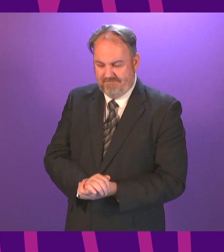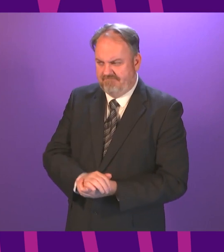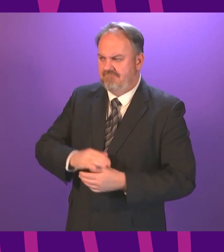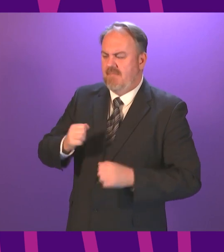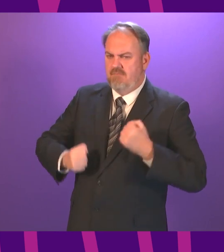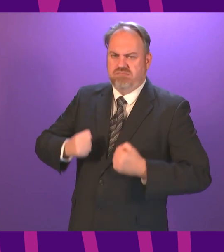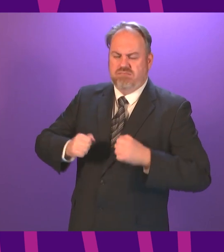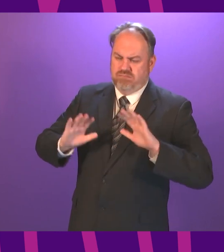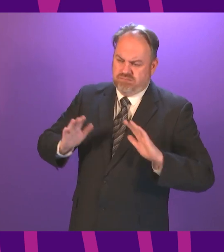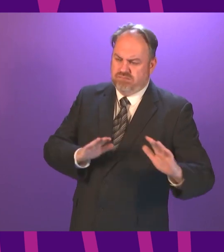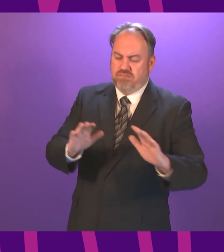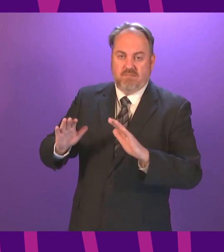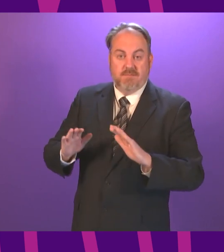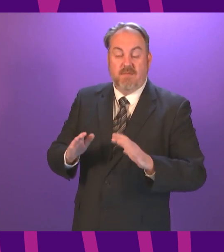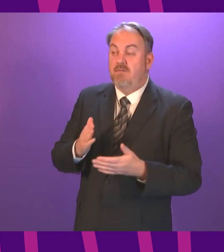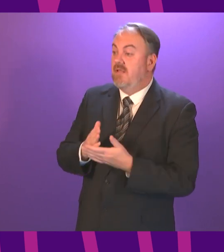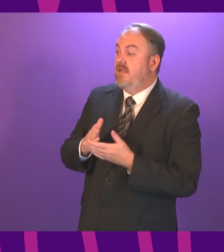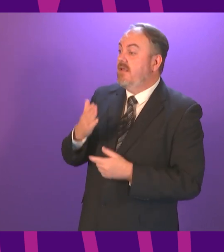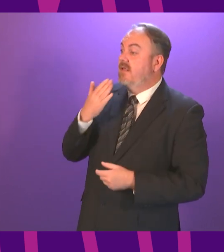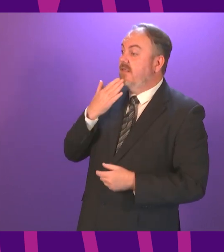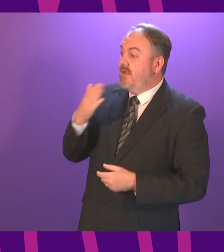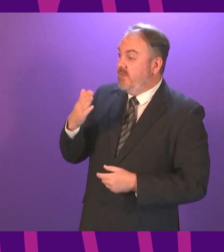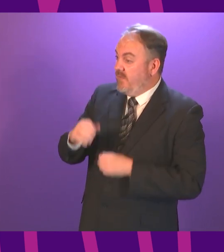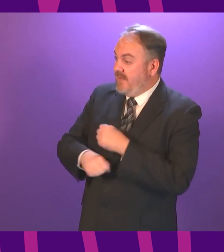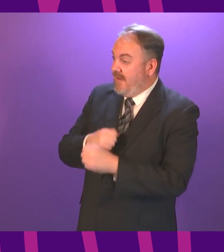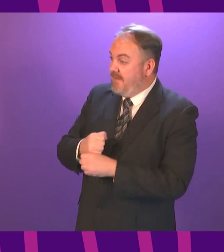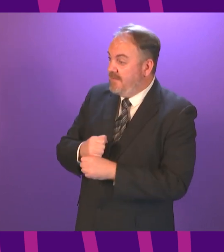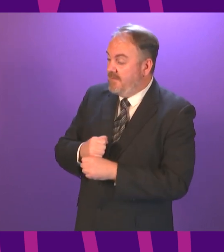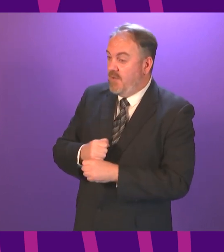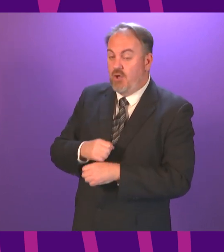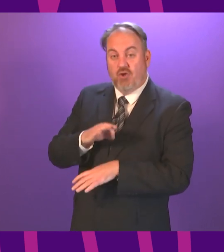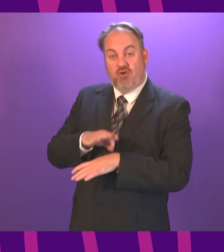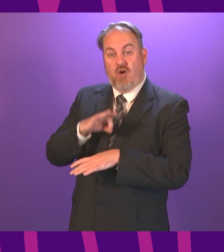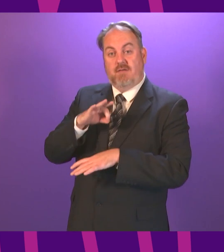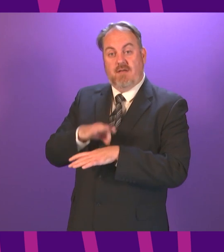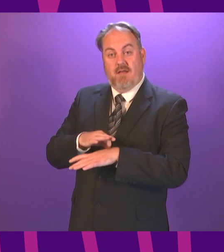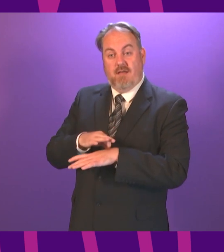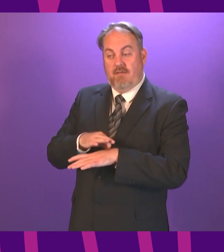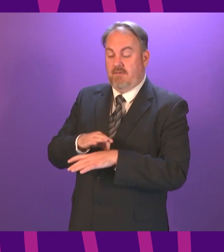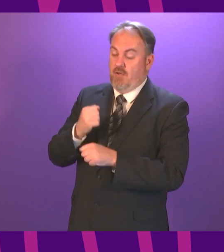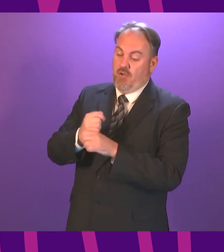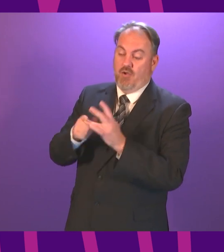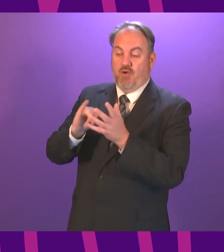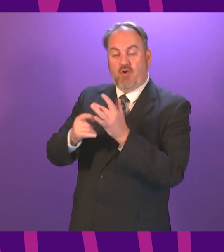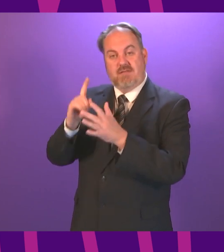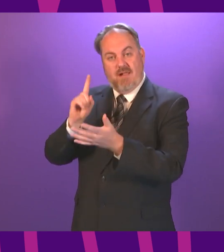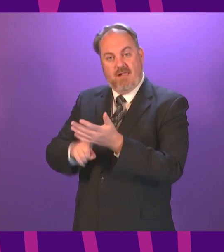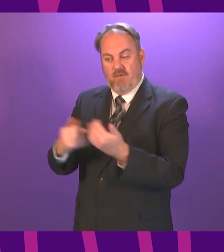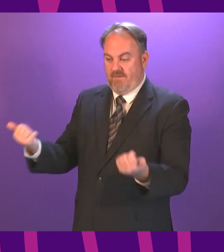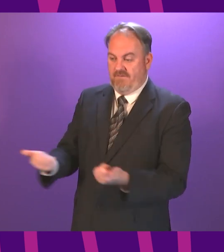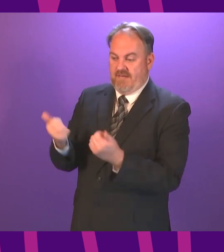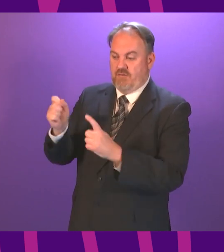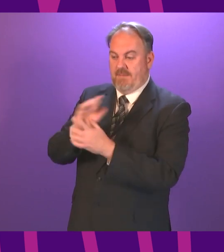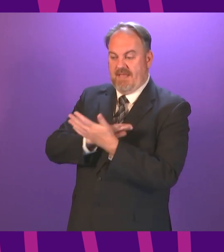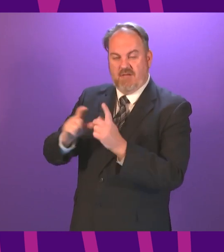let me again congratulate the soon-to-be Dr Gossel in completing her PhD. Let me correct her, though. She